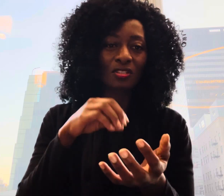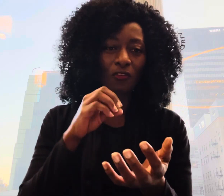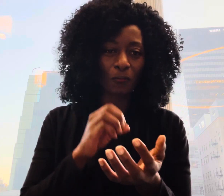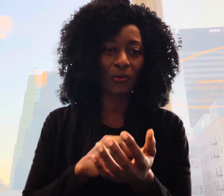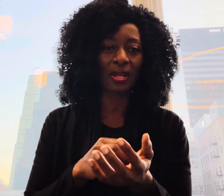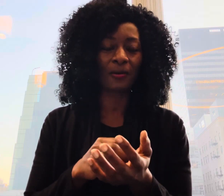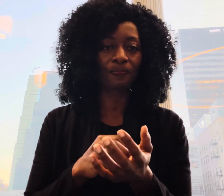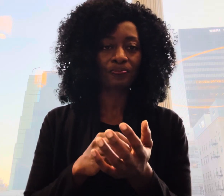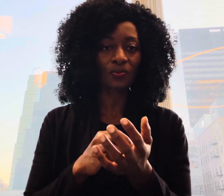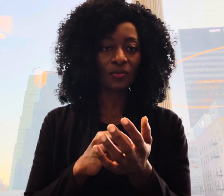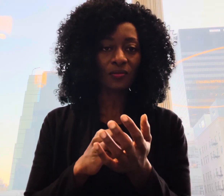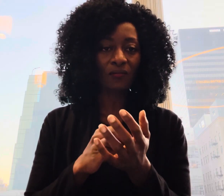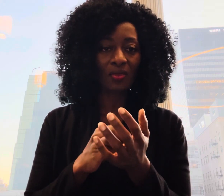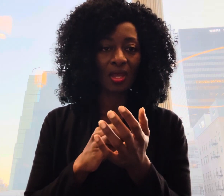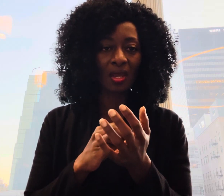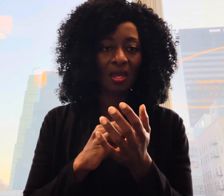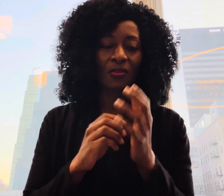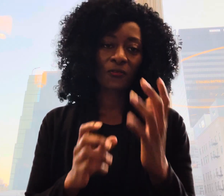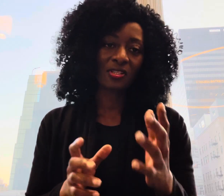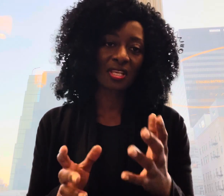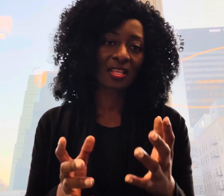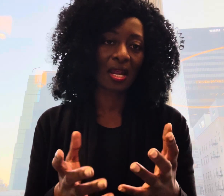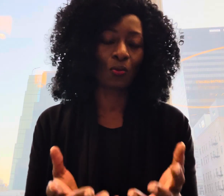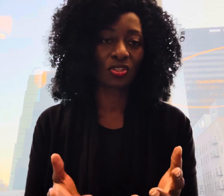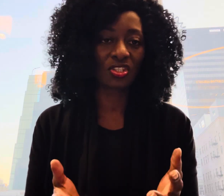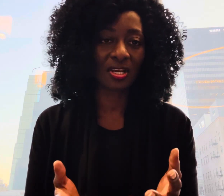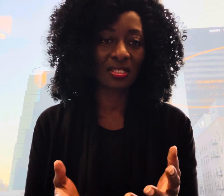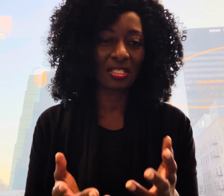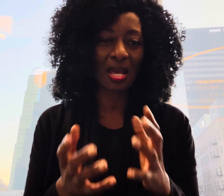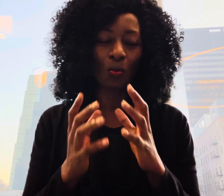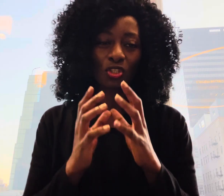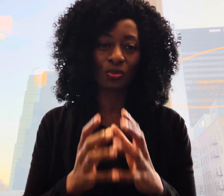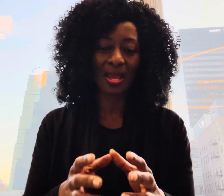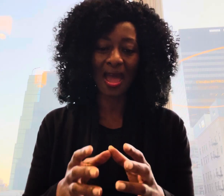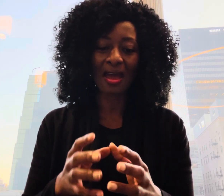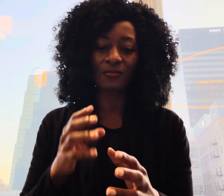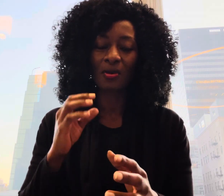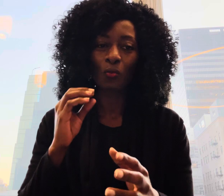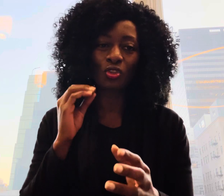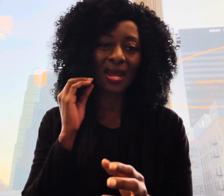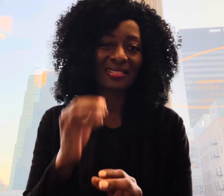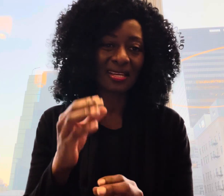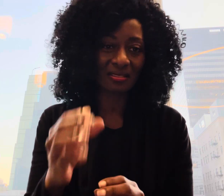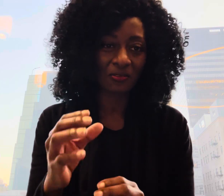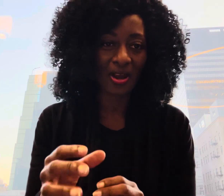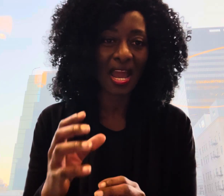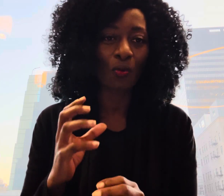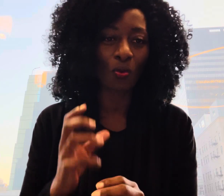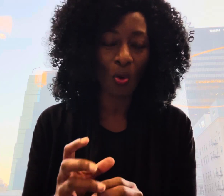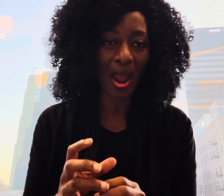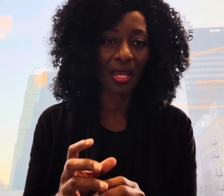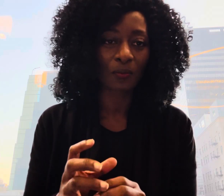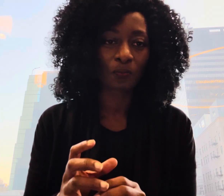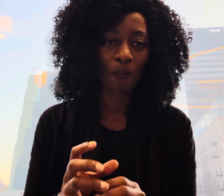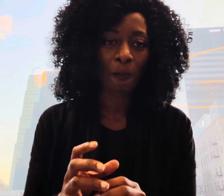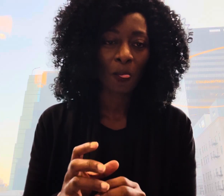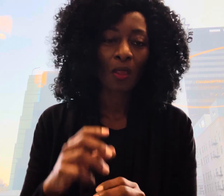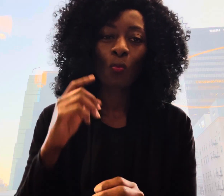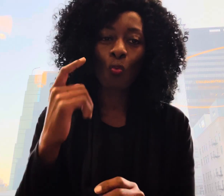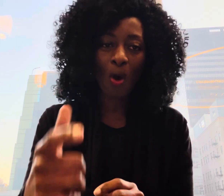of prayer the first thing that i would suggest is that we should have we should identify our why why